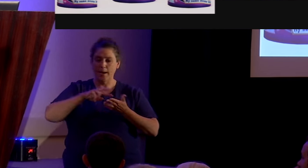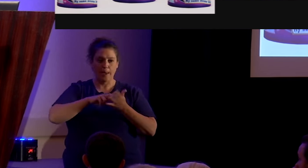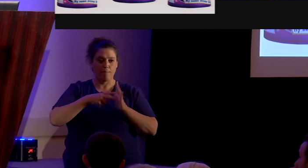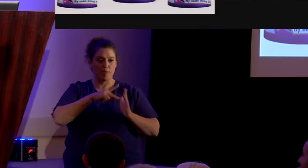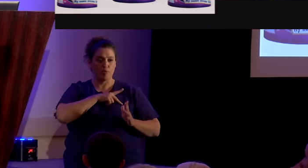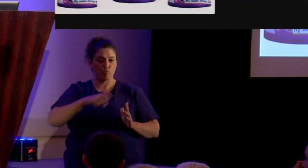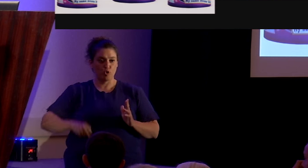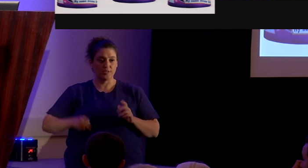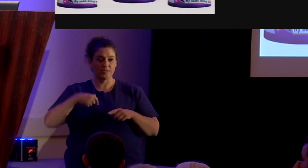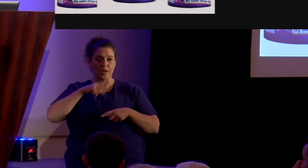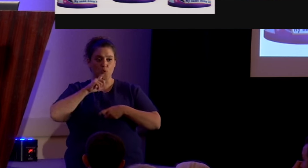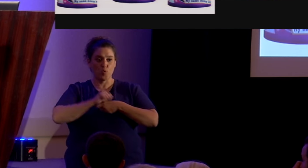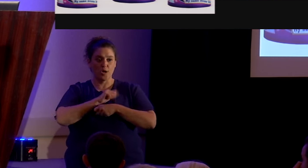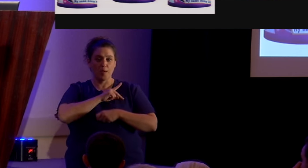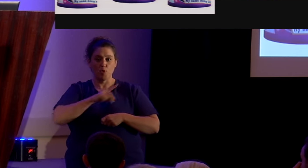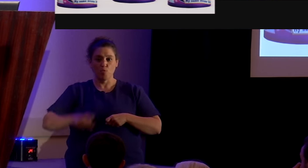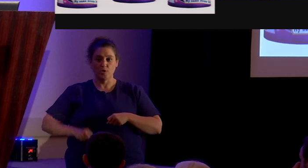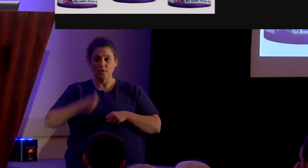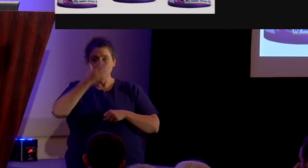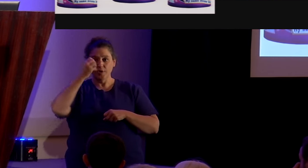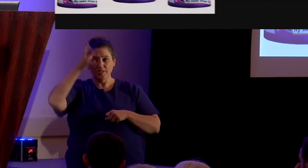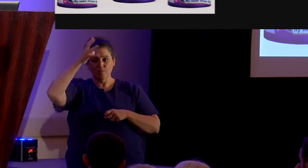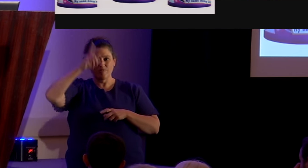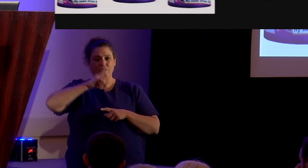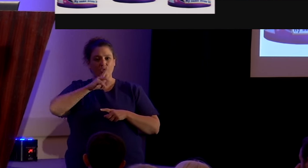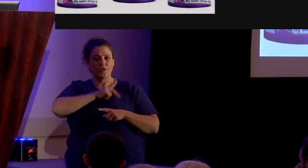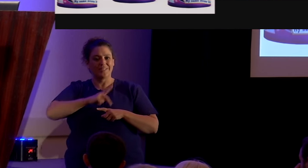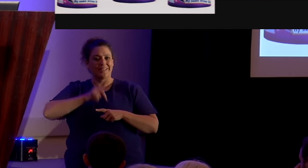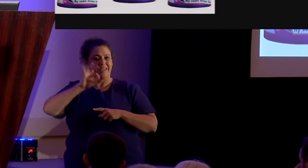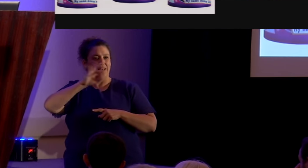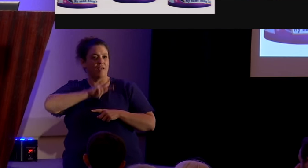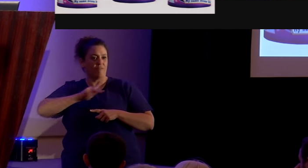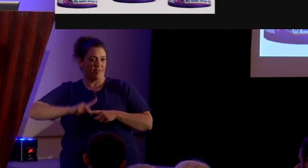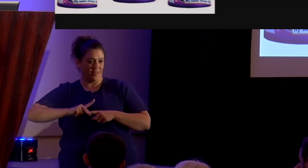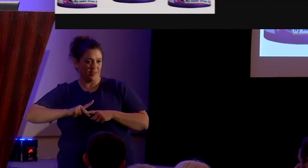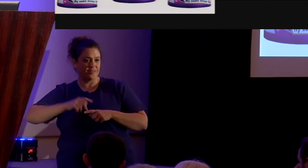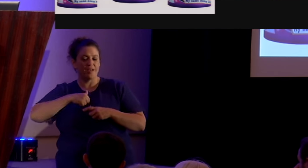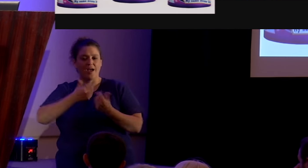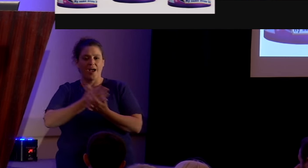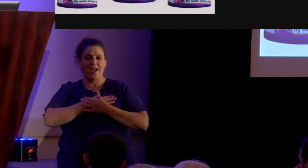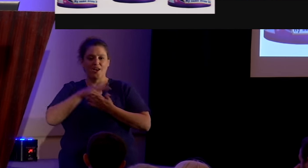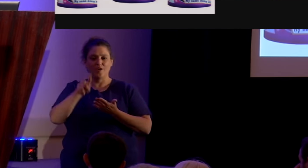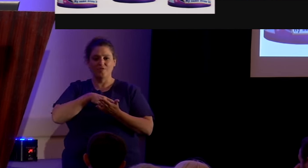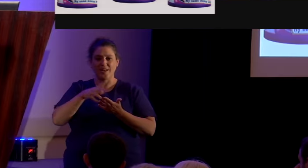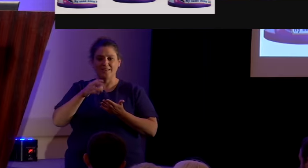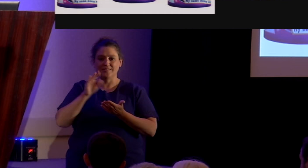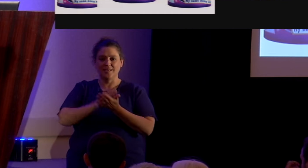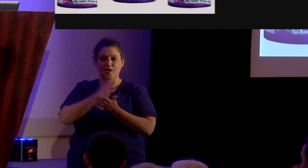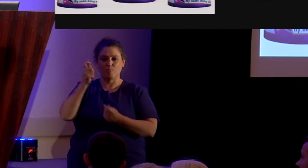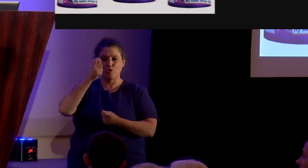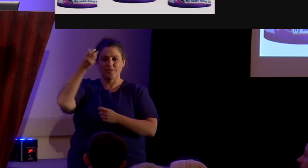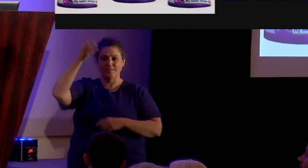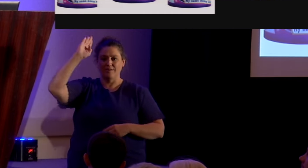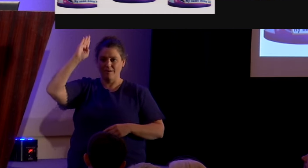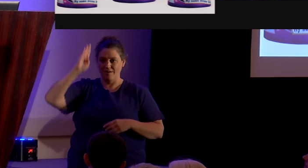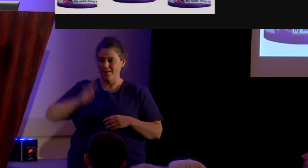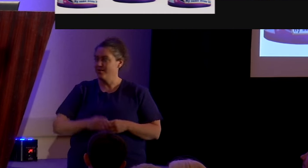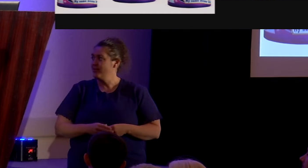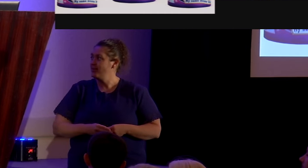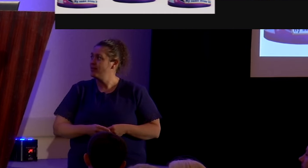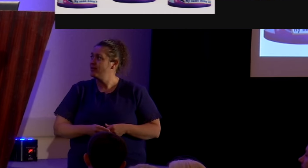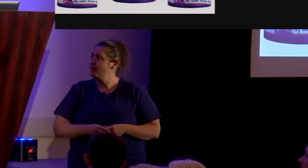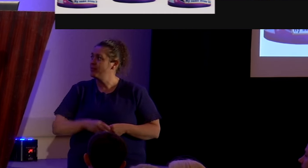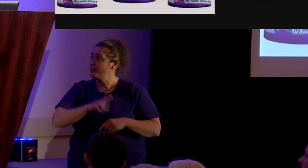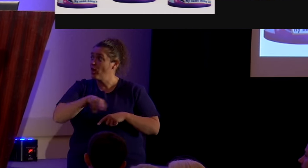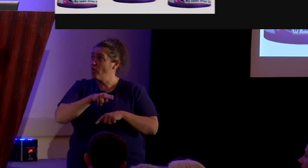I really am a princess because my father's the king of kings. I love dancing and praising God. Of course,